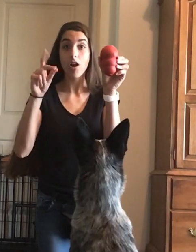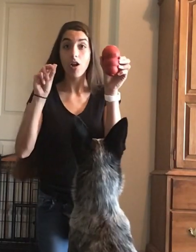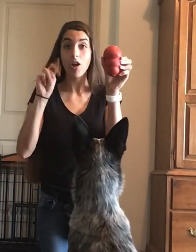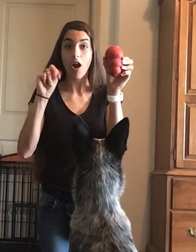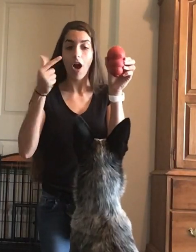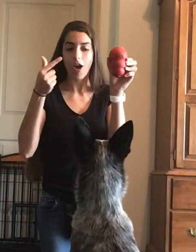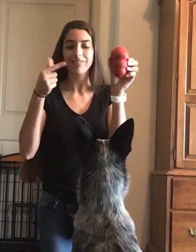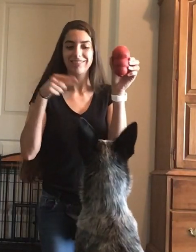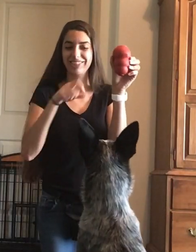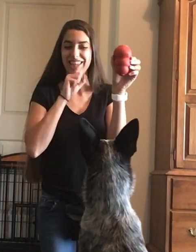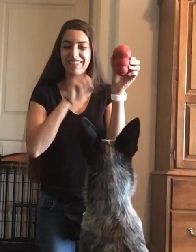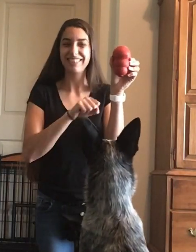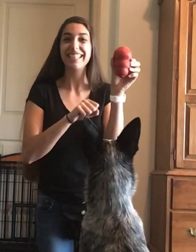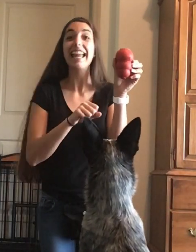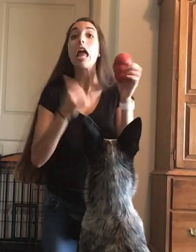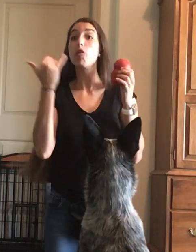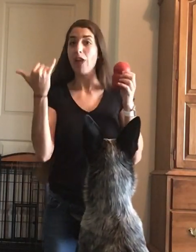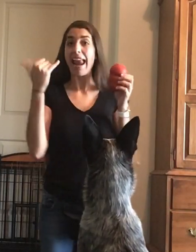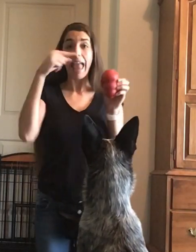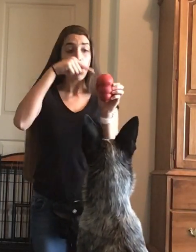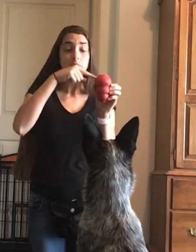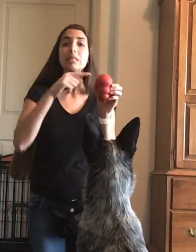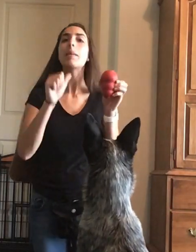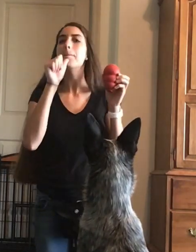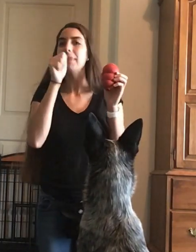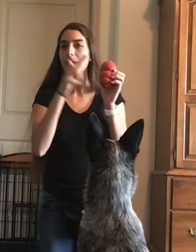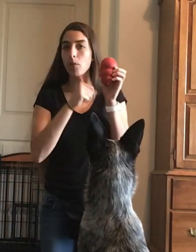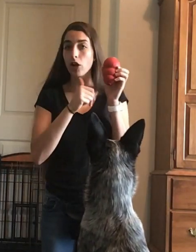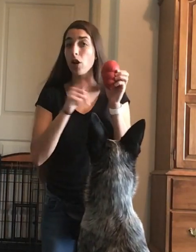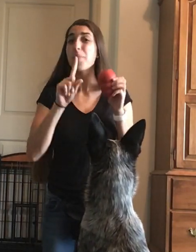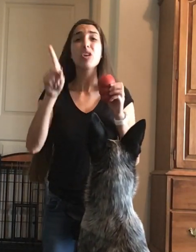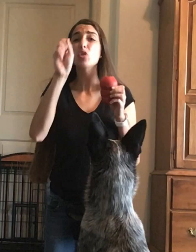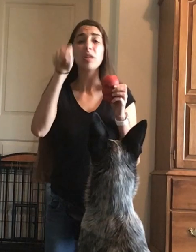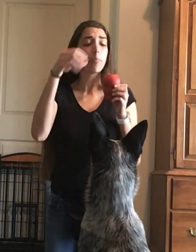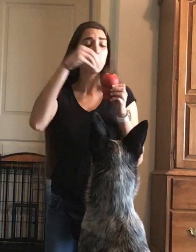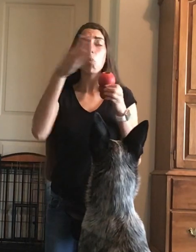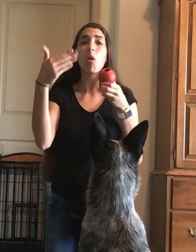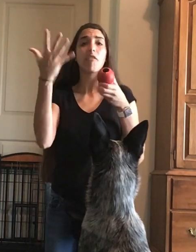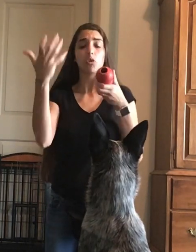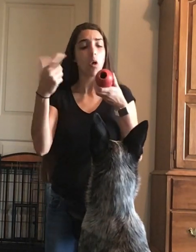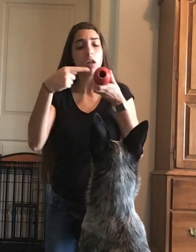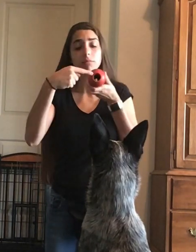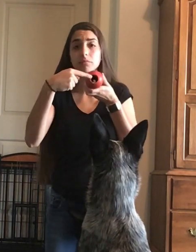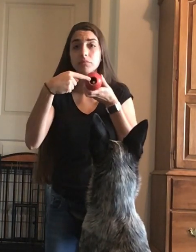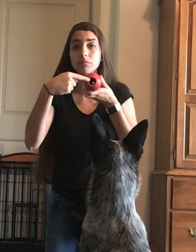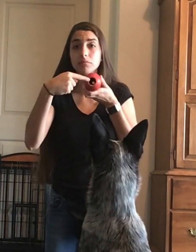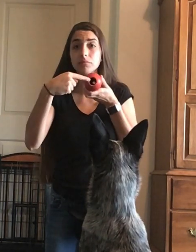This is a Kong, and she loves it. Right now, there's peanut butter in there, but you can put whatever you want.